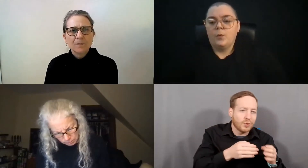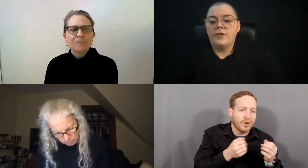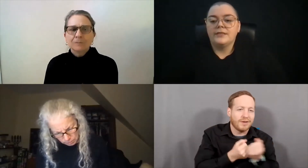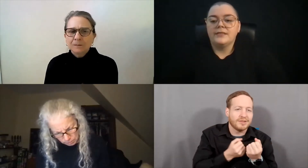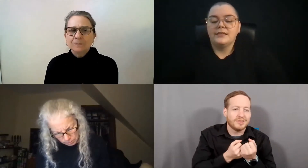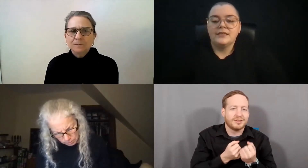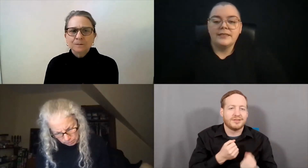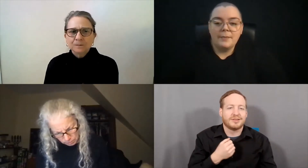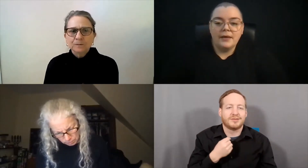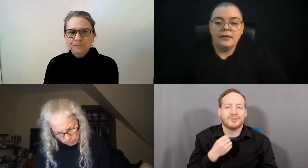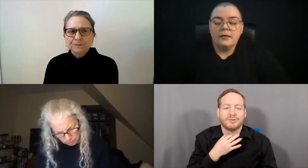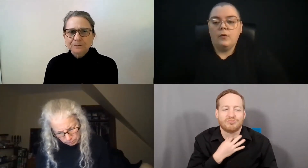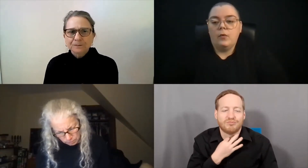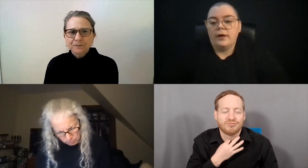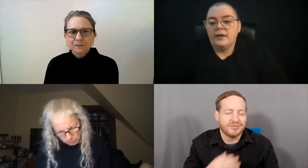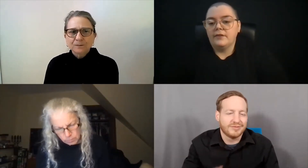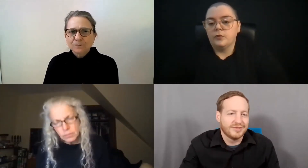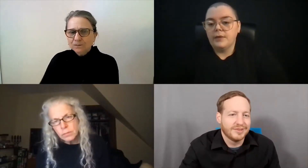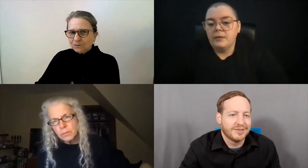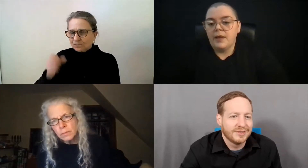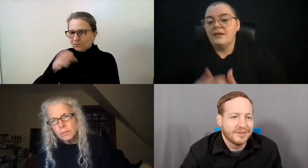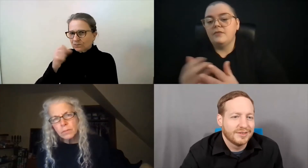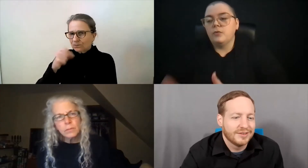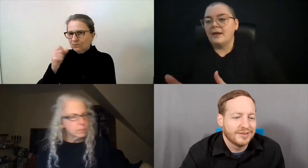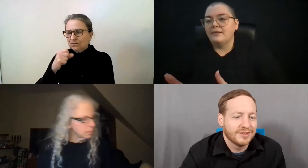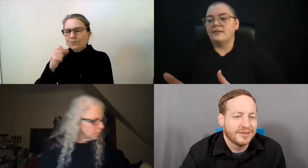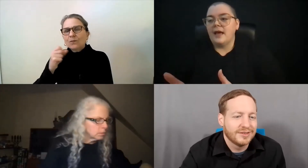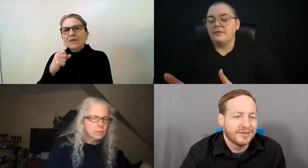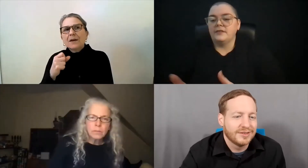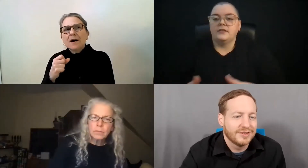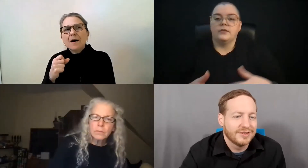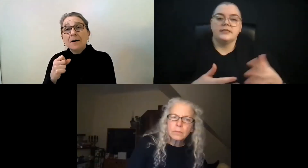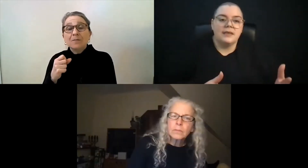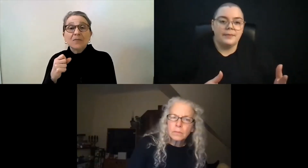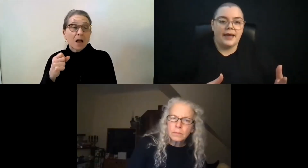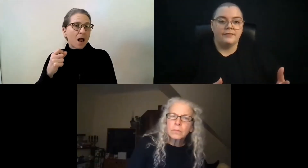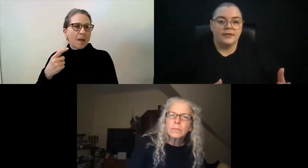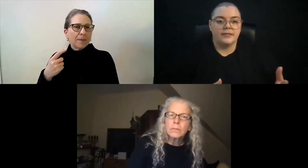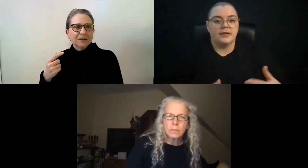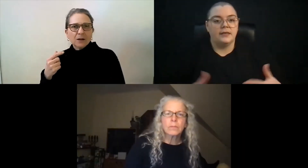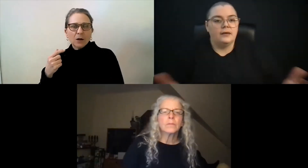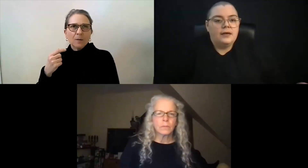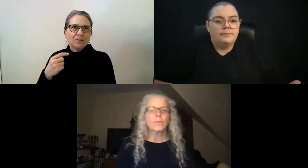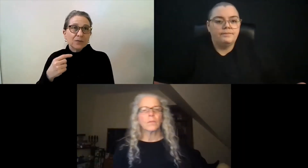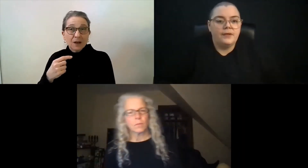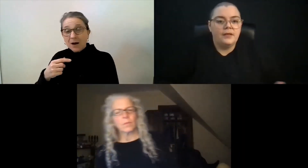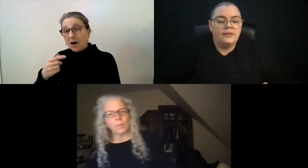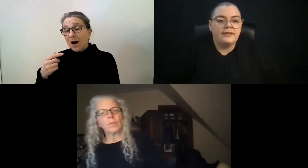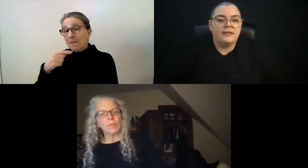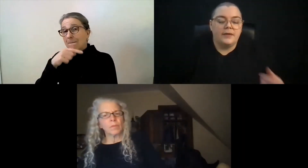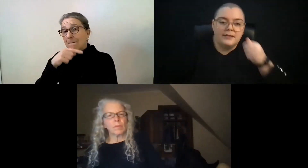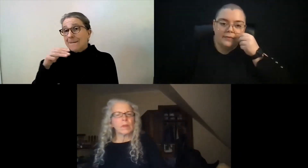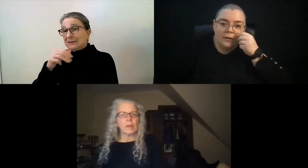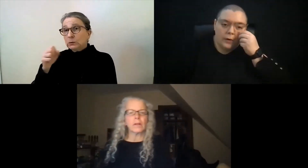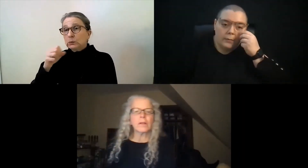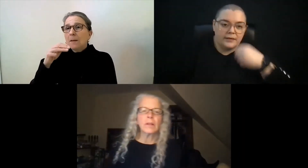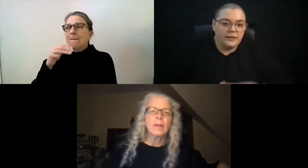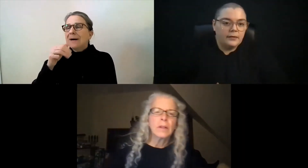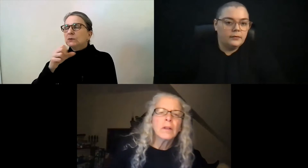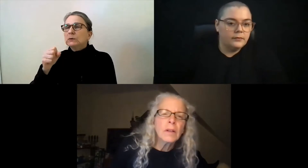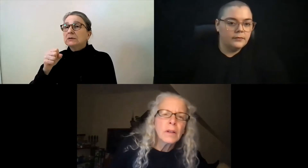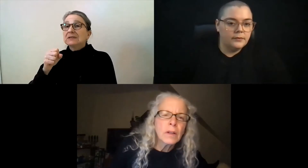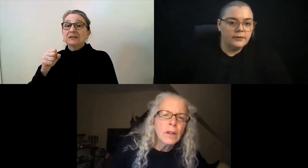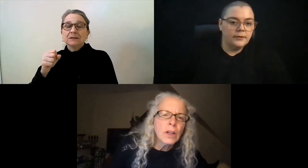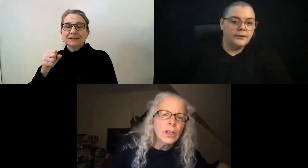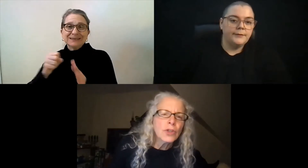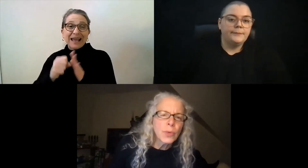Whether it's systemic or individual advocacy or systemic advocacy, that's something that seems like we're missing.